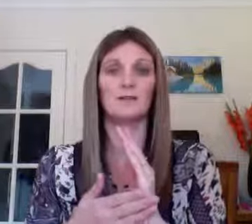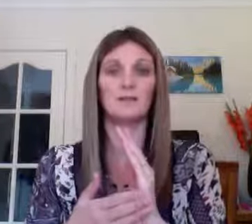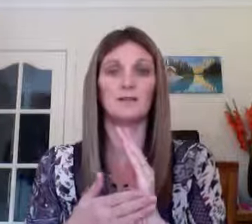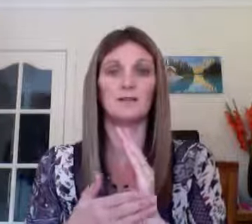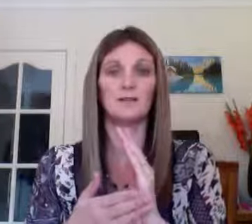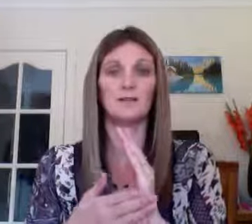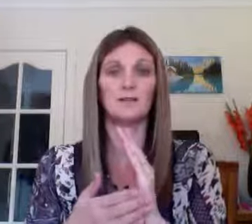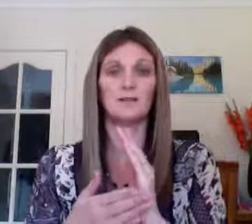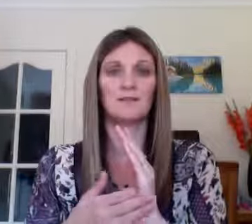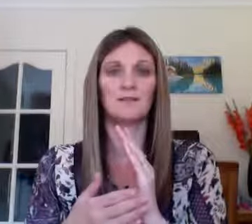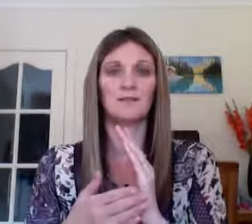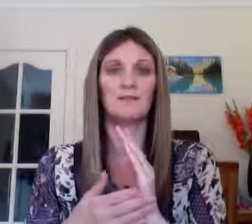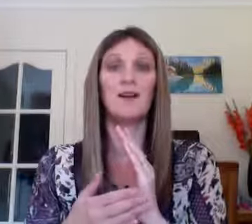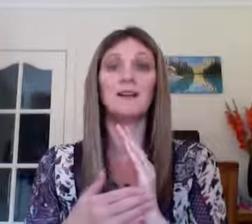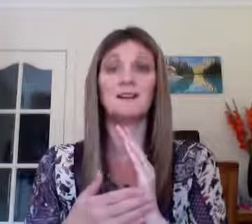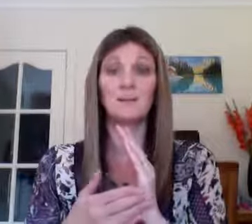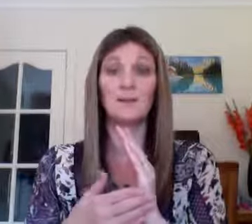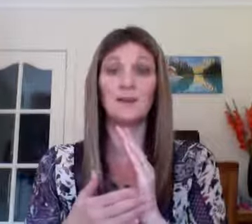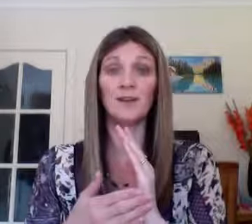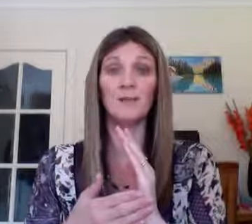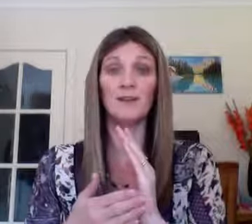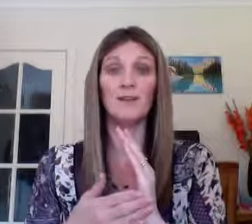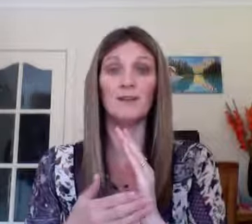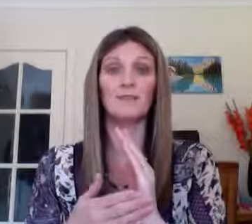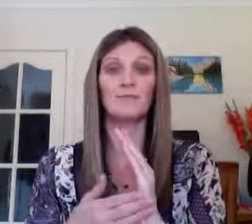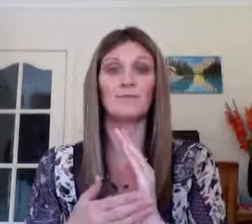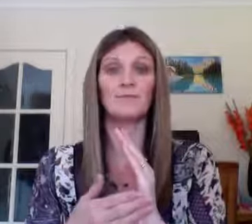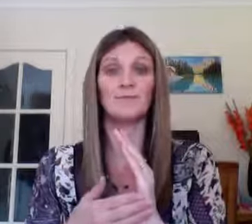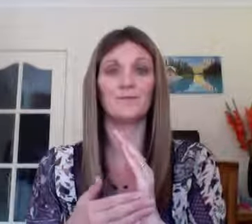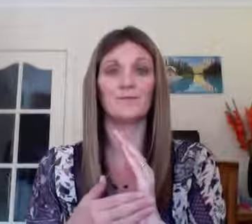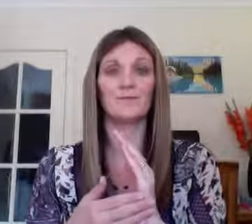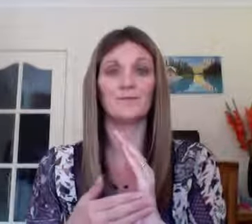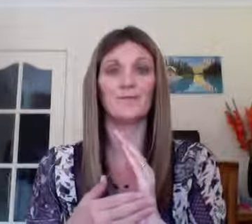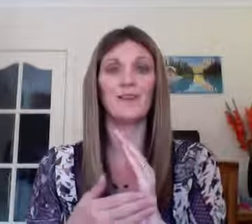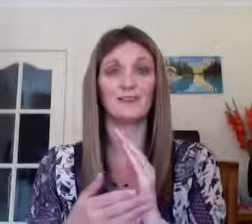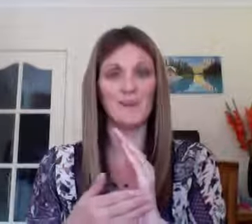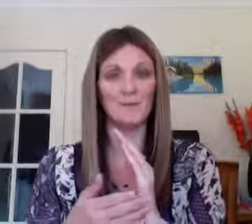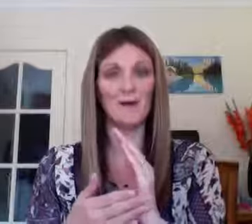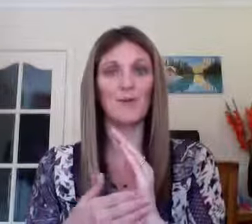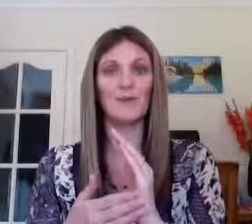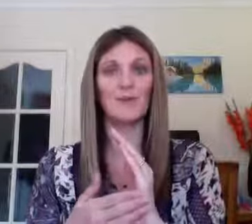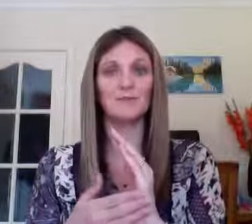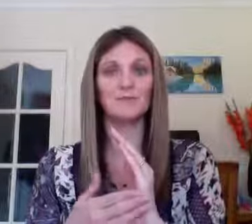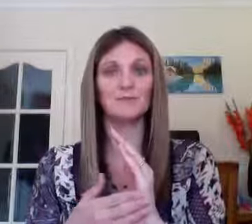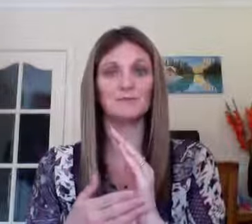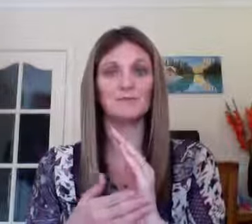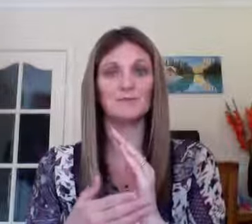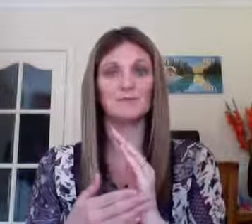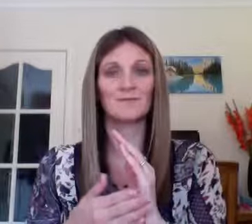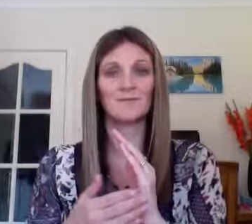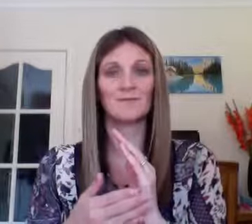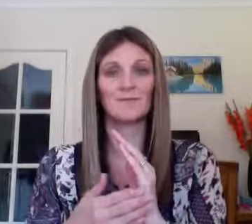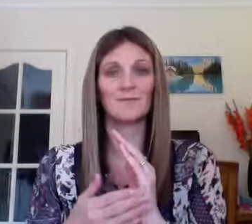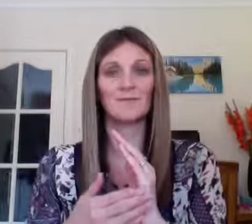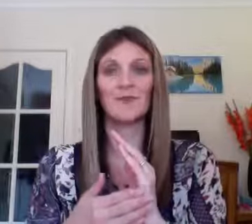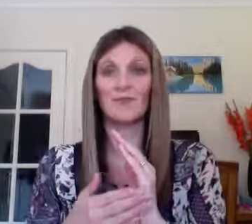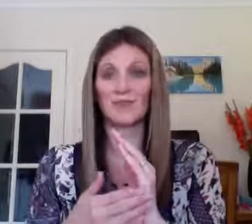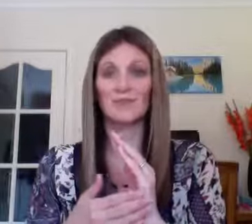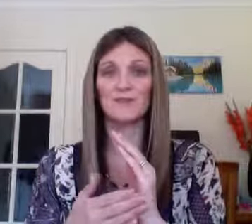I deeply and completely accept how I feel and I choose to